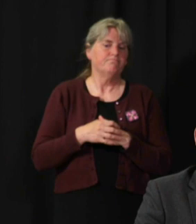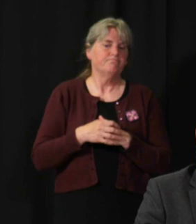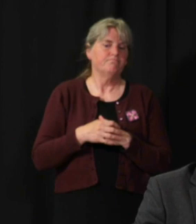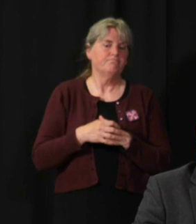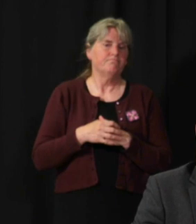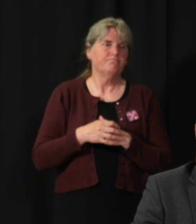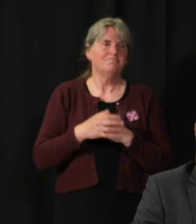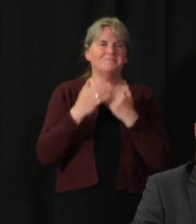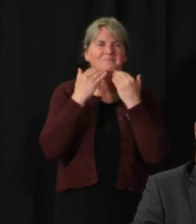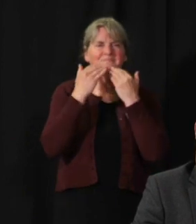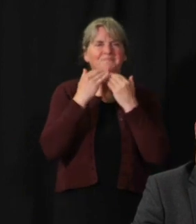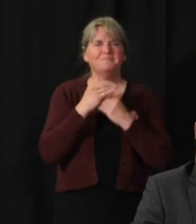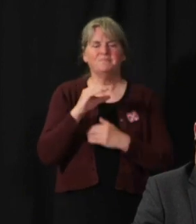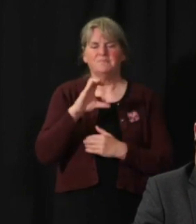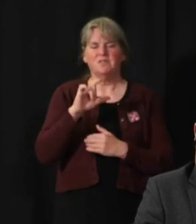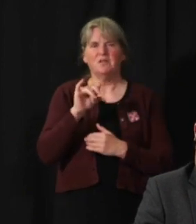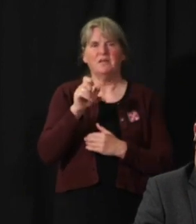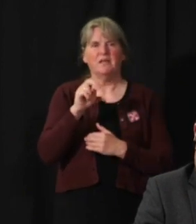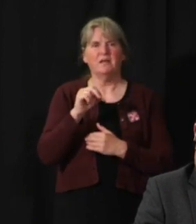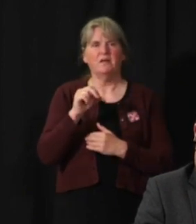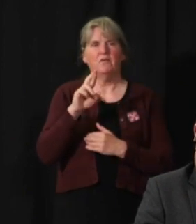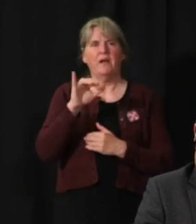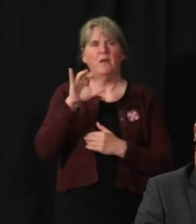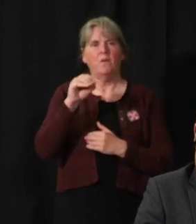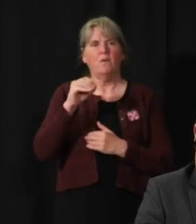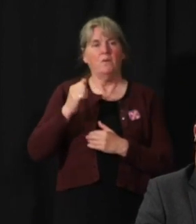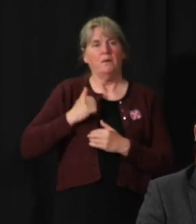Thank you. Clarienne, Radio Canada.